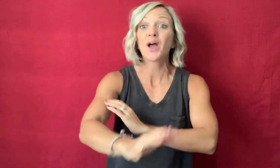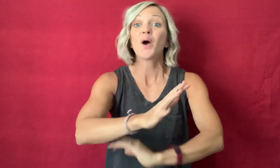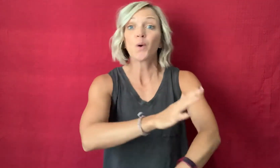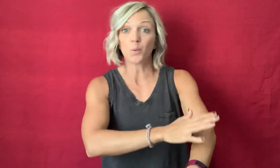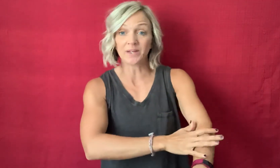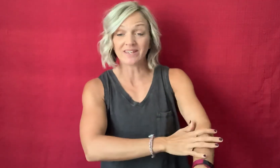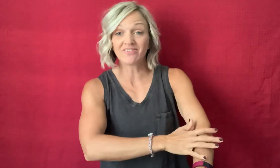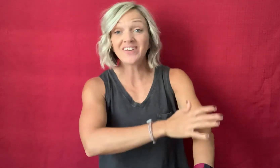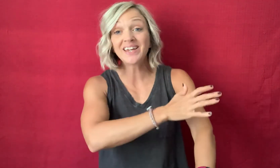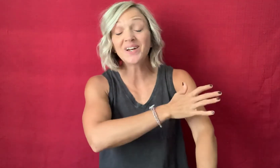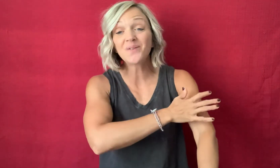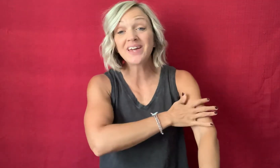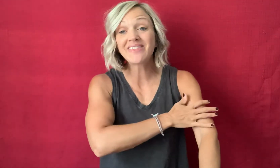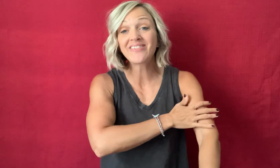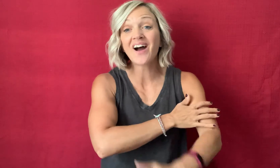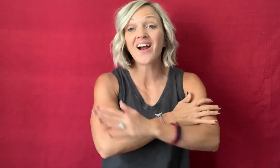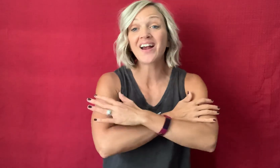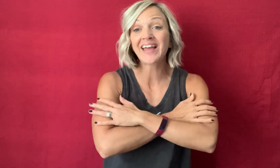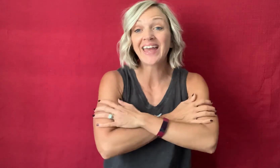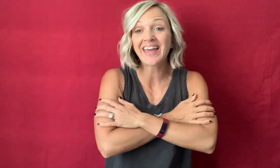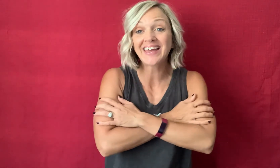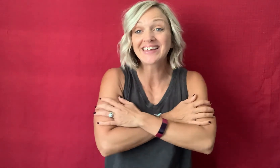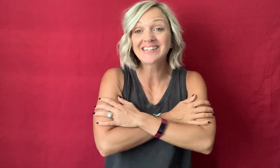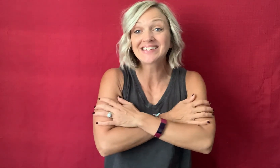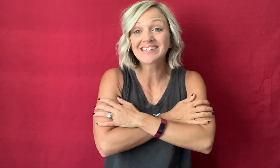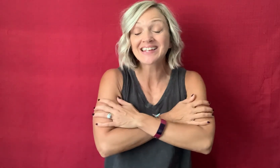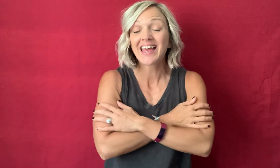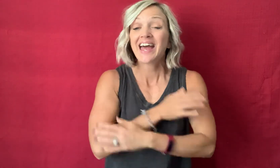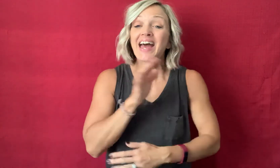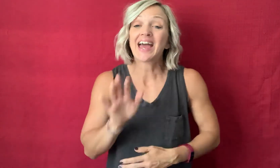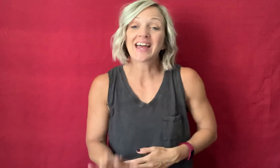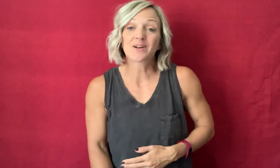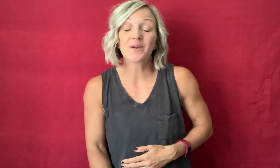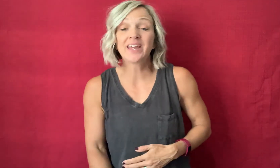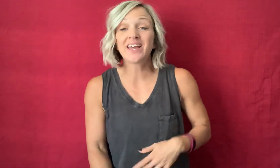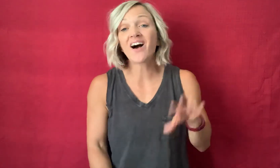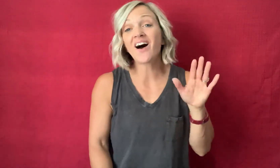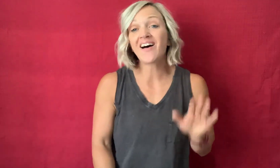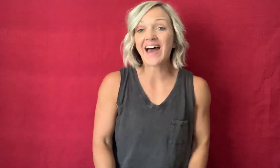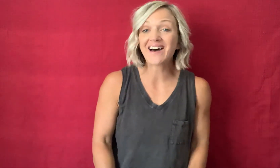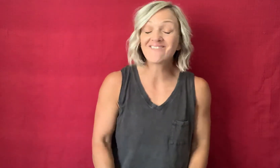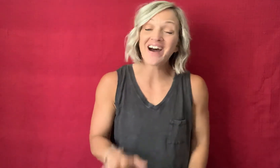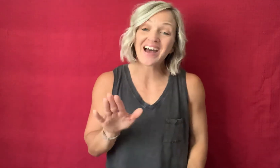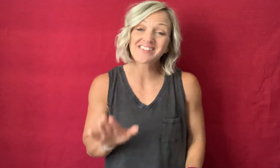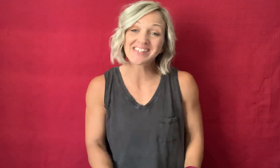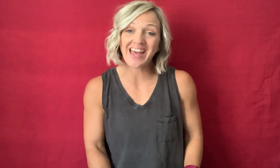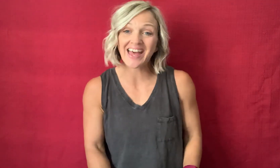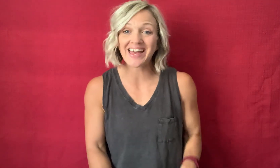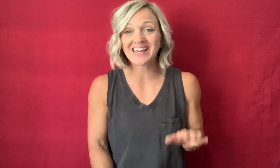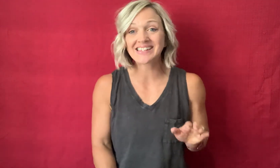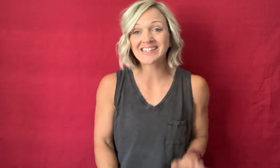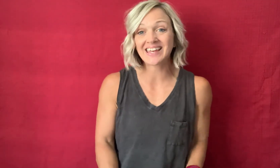we feel with our hands and we all have five senses